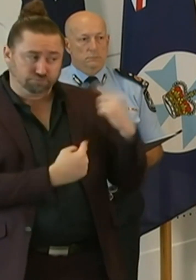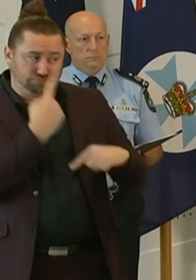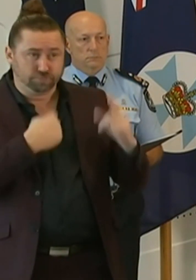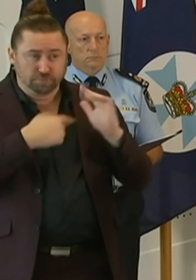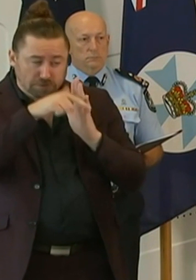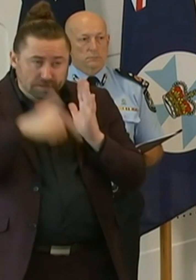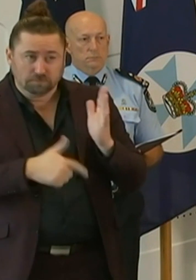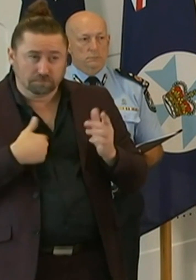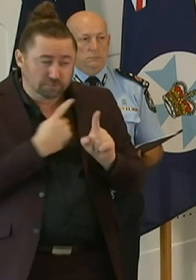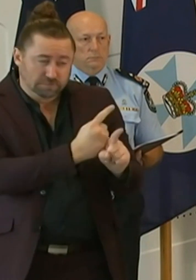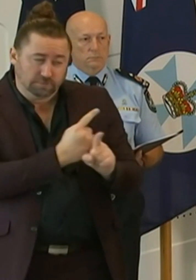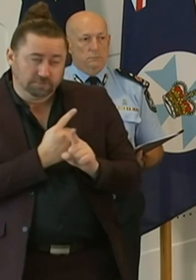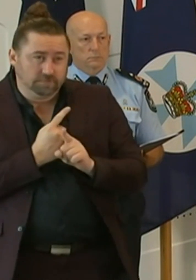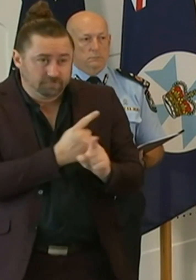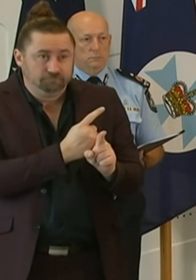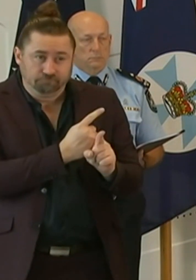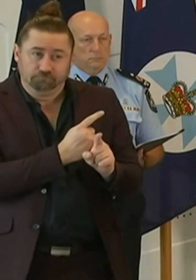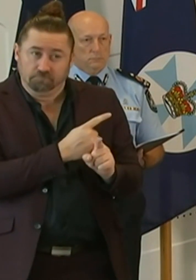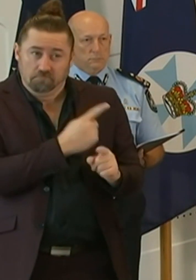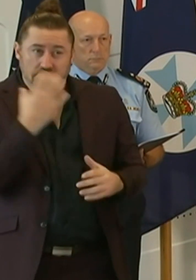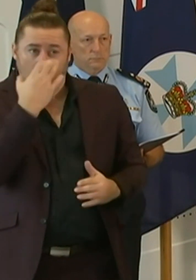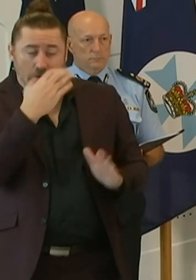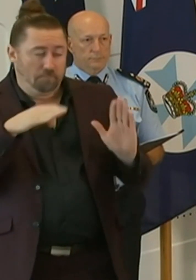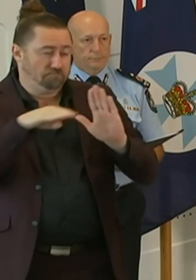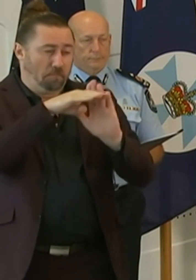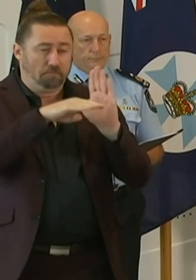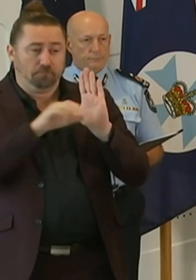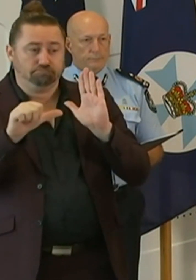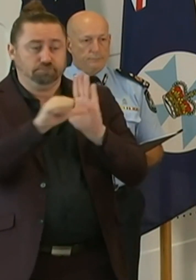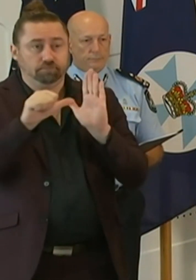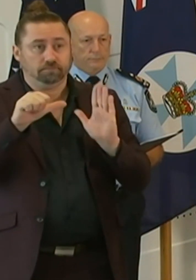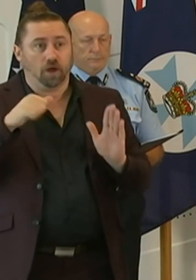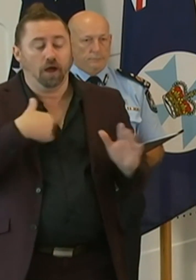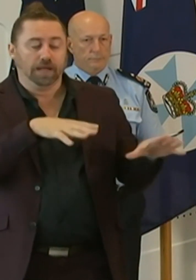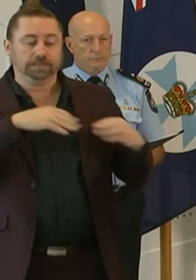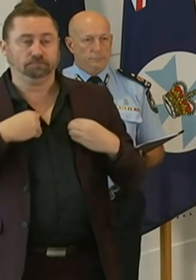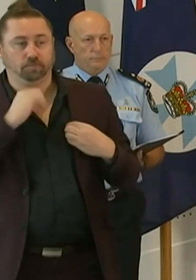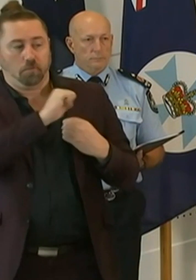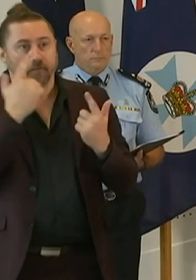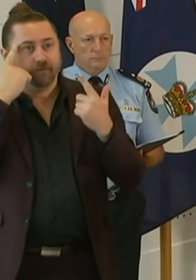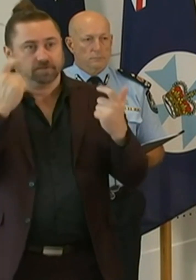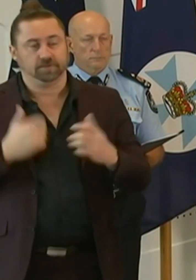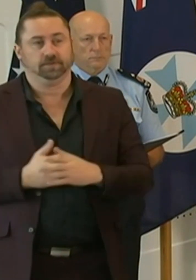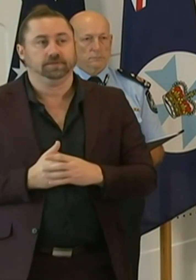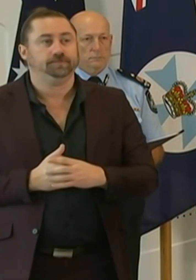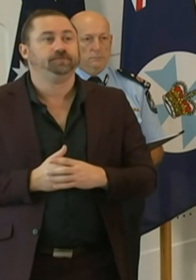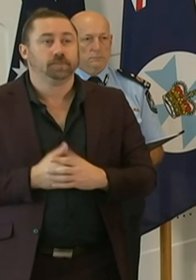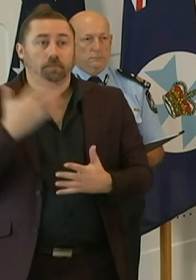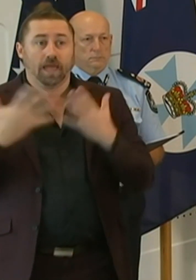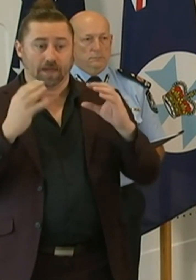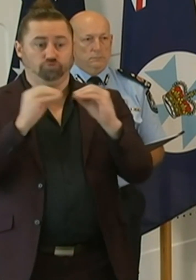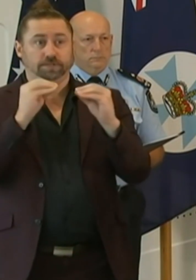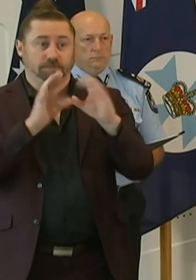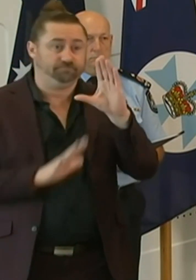Dr Young's strong recommendations and we will be taking the following actions. Greater